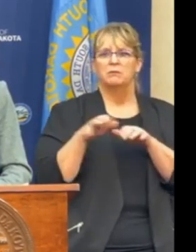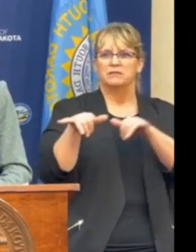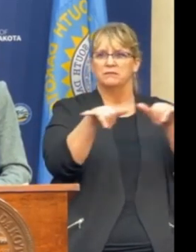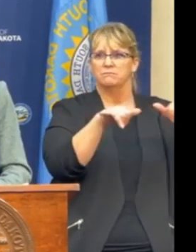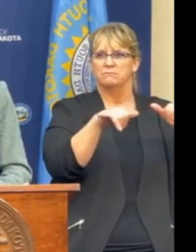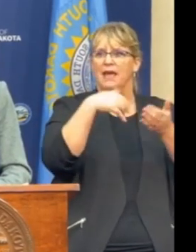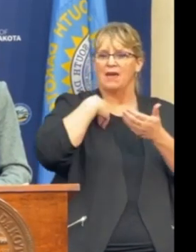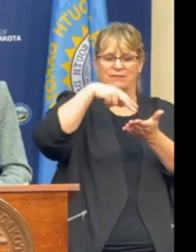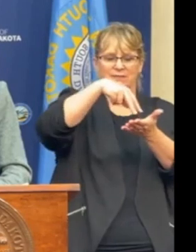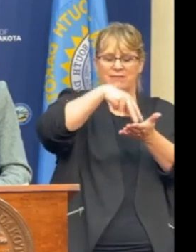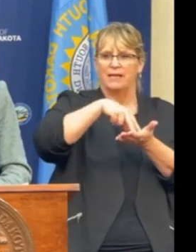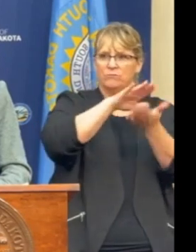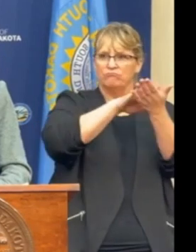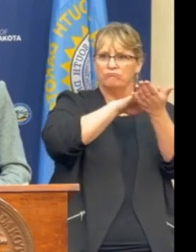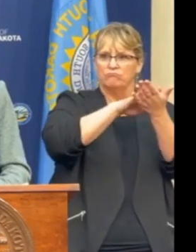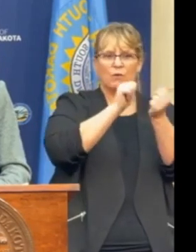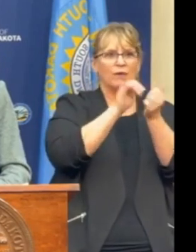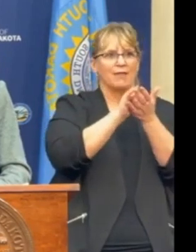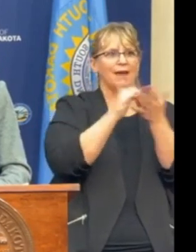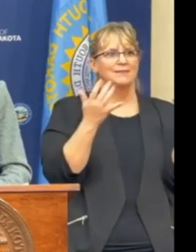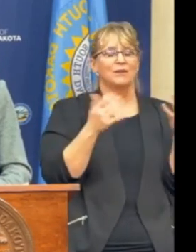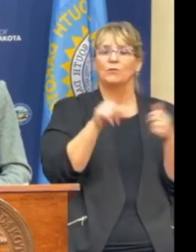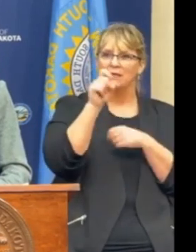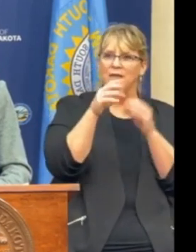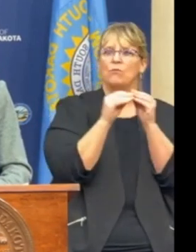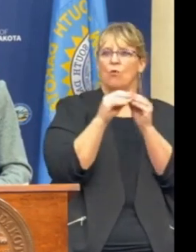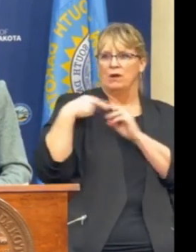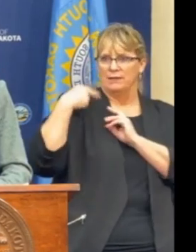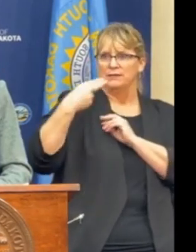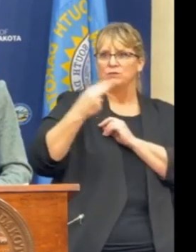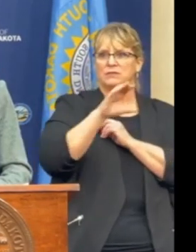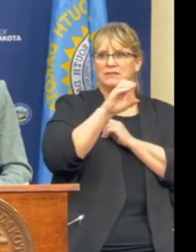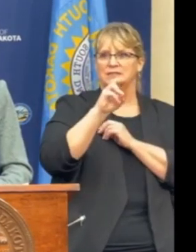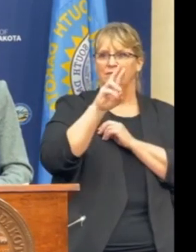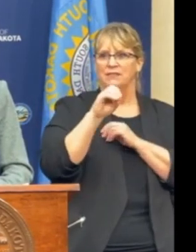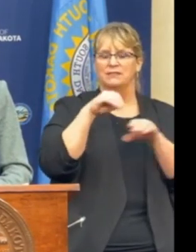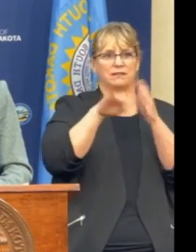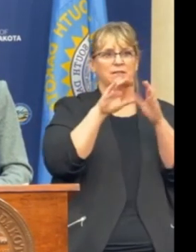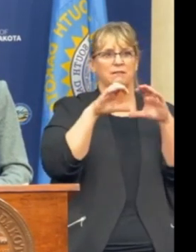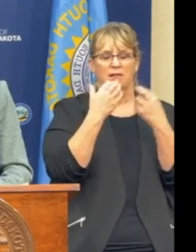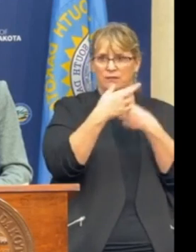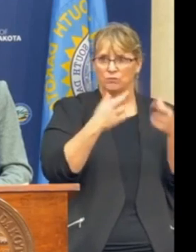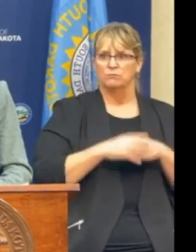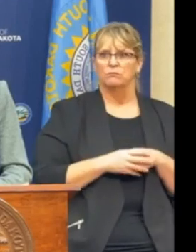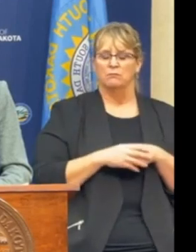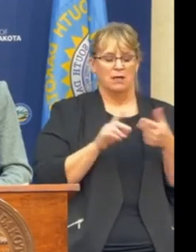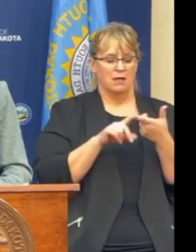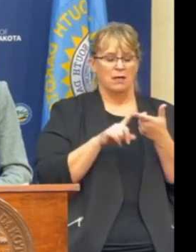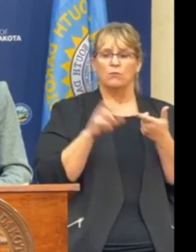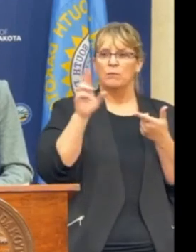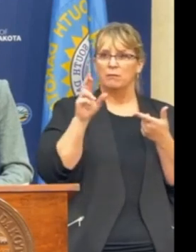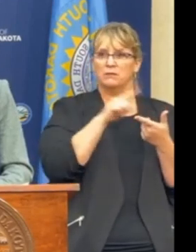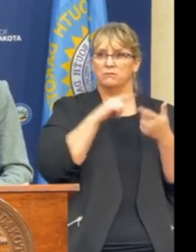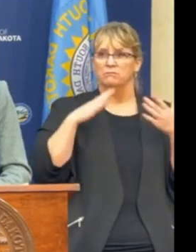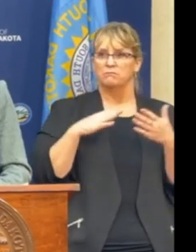ovations I got during that State of the State Address was that we did need more history and civics into our classrooms. And then Republican legislators